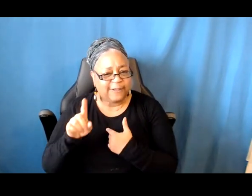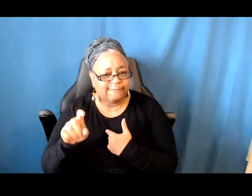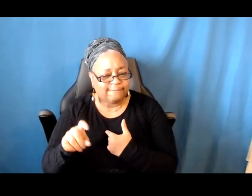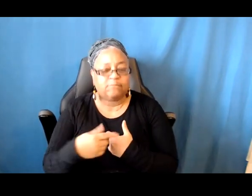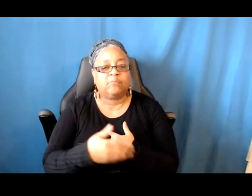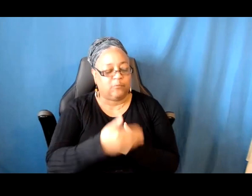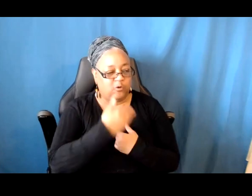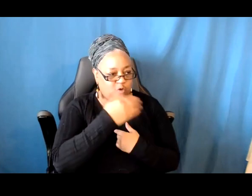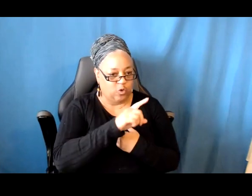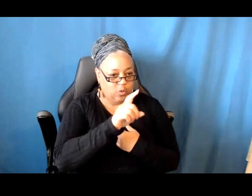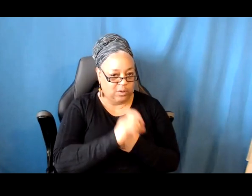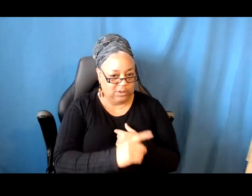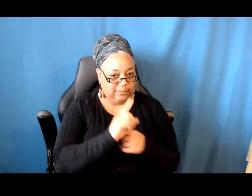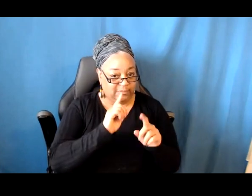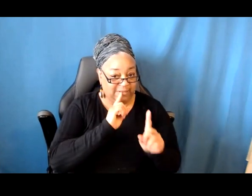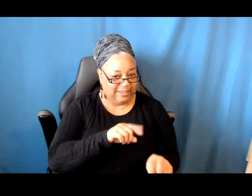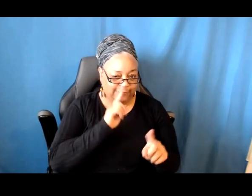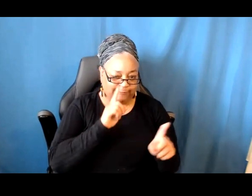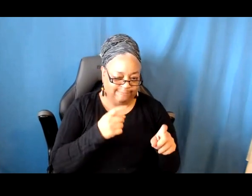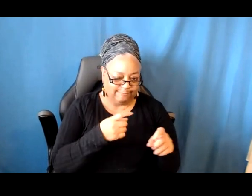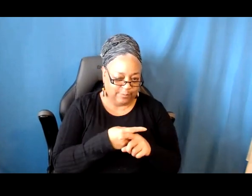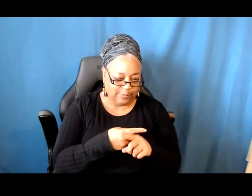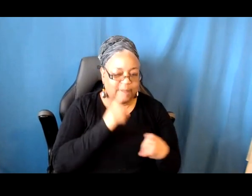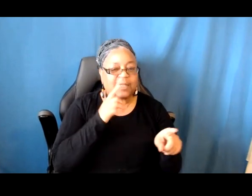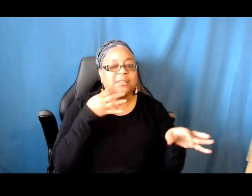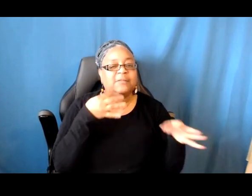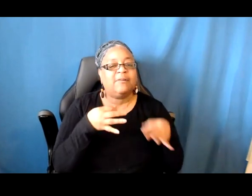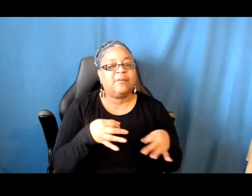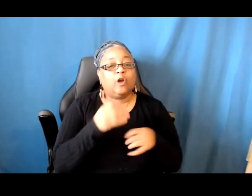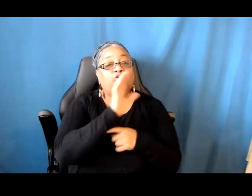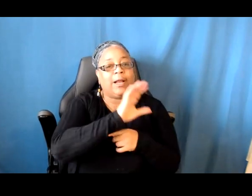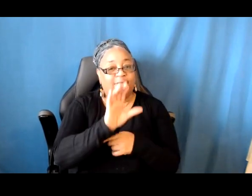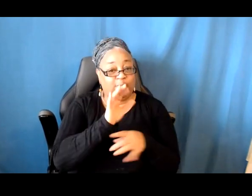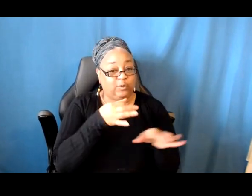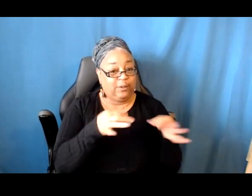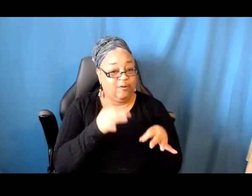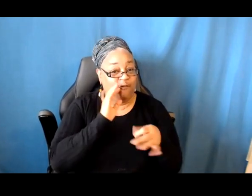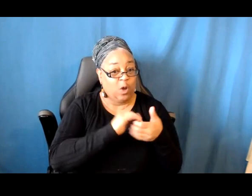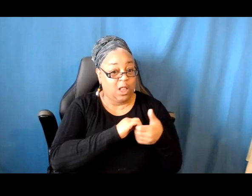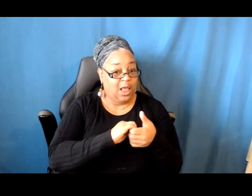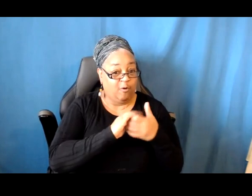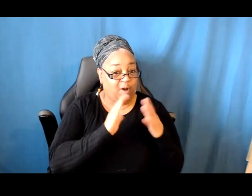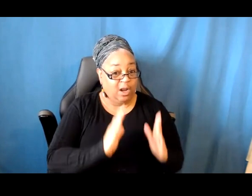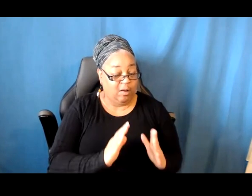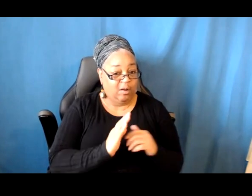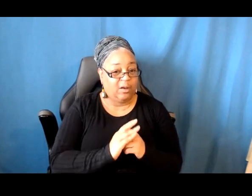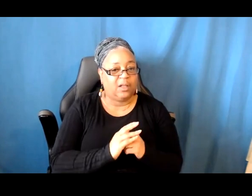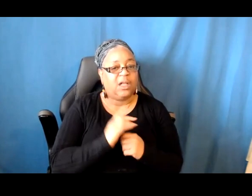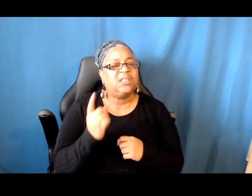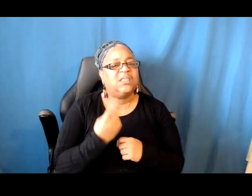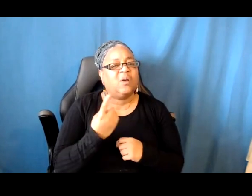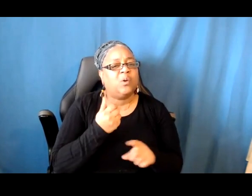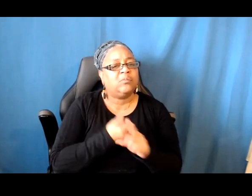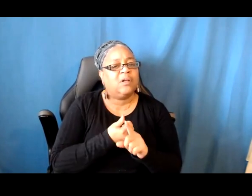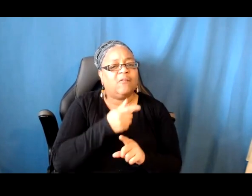it's something that's always a bit tricky. definition, Creative Capital's definition for a collaborator, for our purposes, is that someone who is a